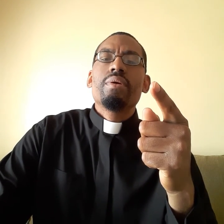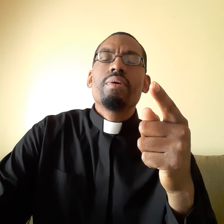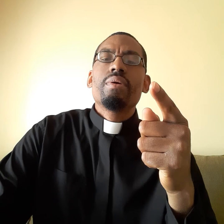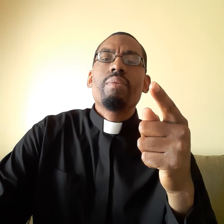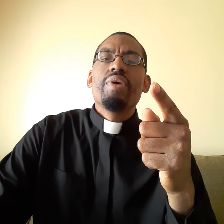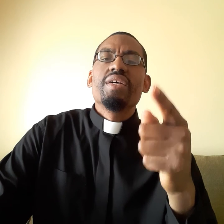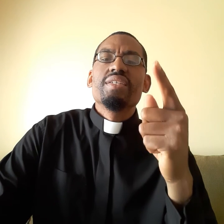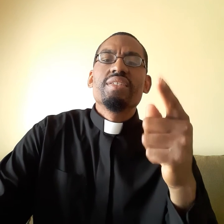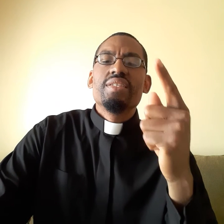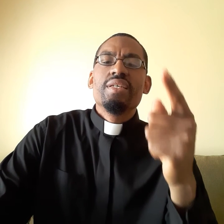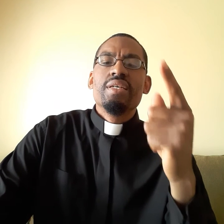Because